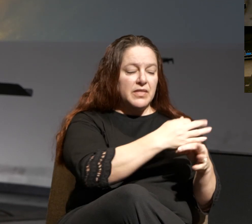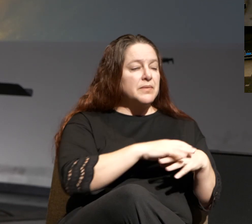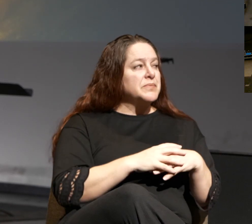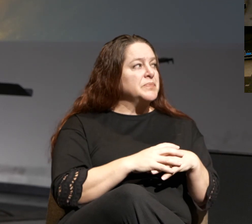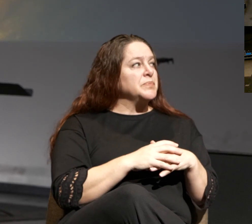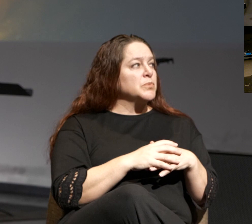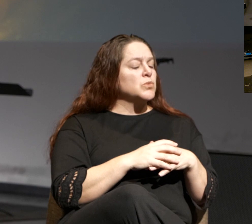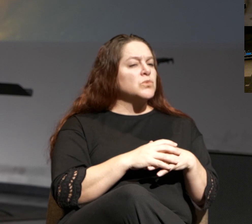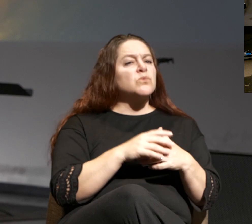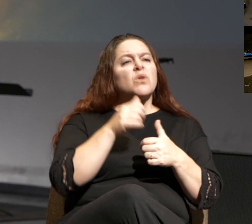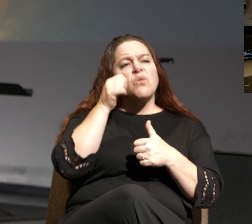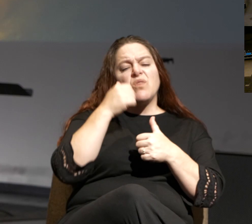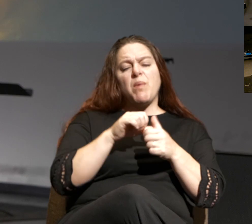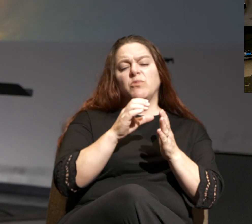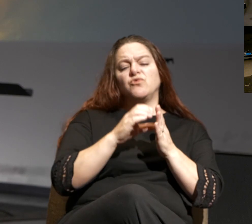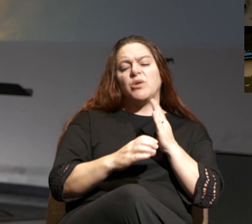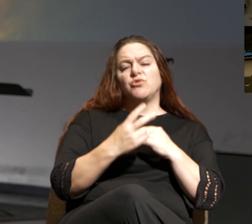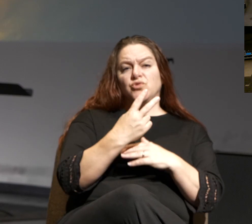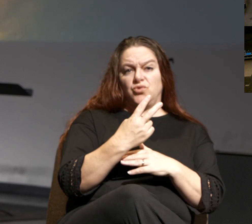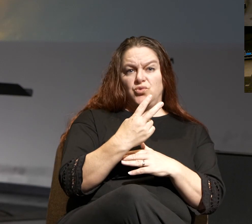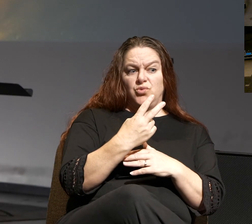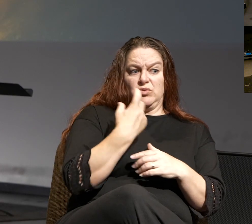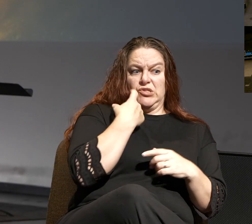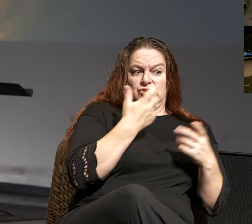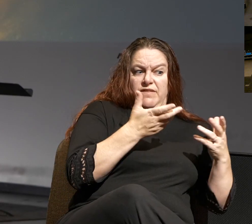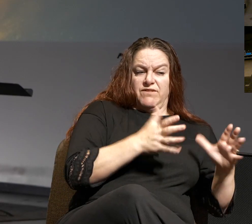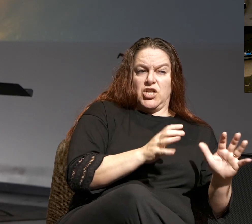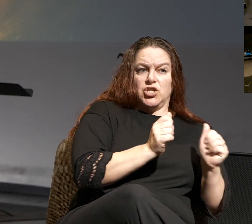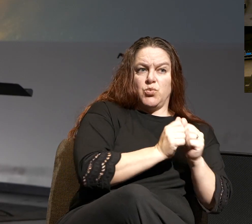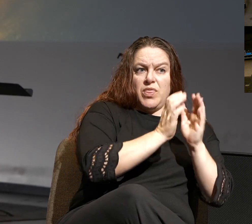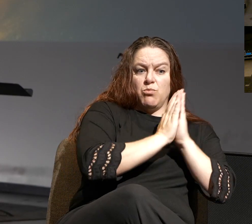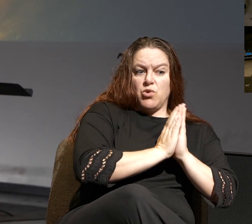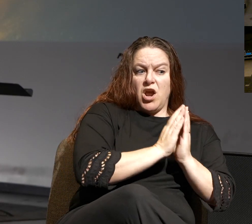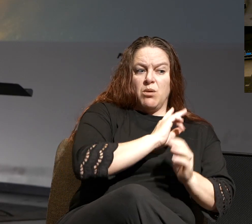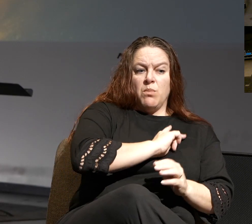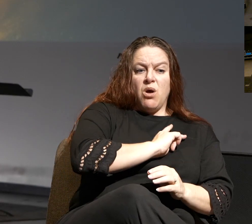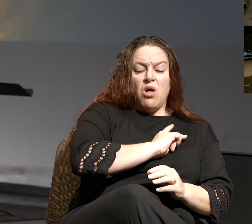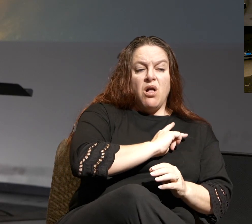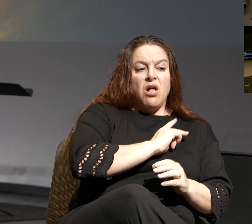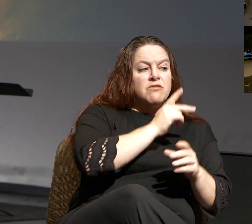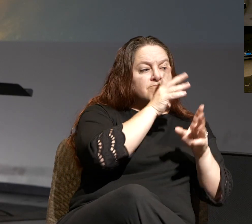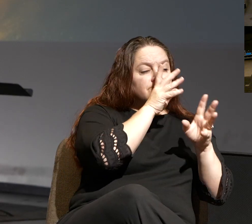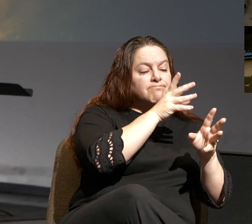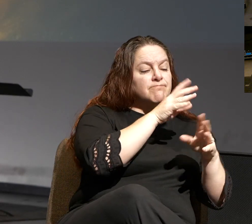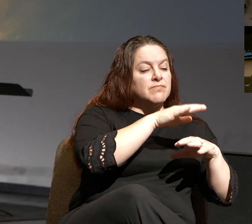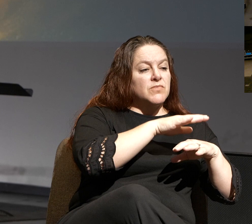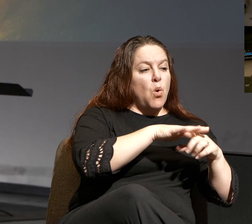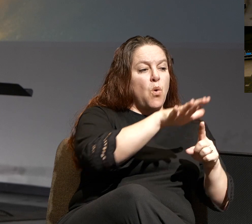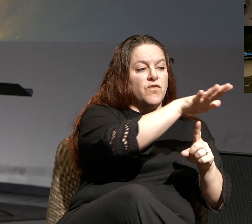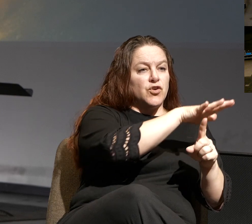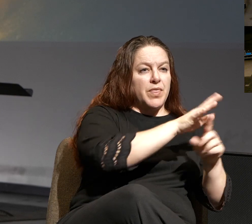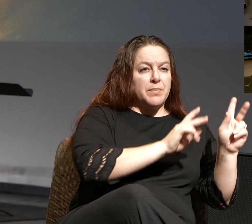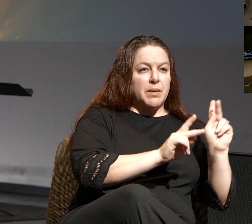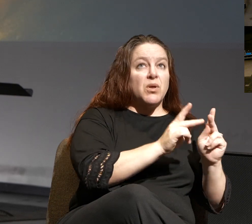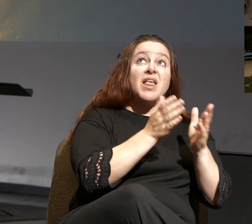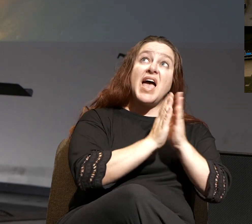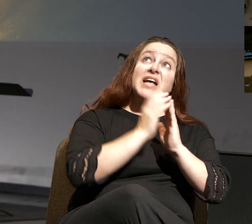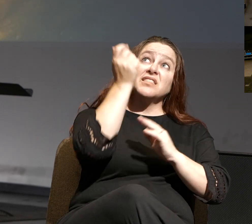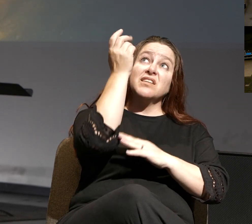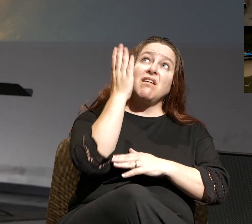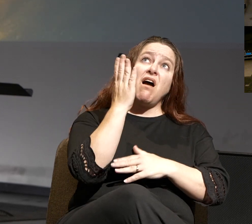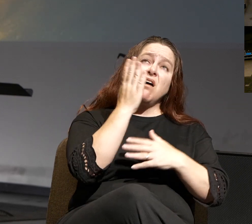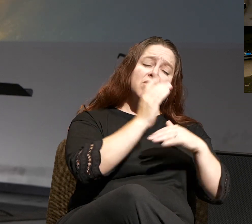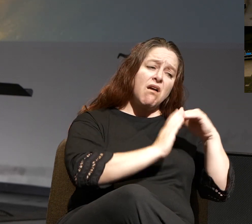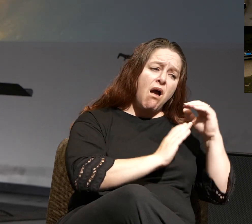Keep in mind that chapter 2 just ended with a prayer that Paul spoke over the Thessalonians, asking God to comfort